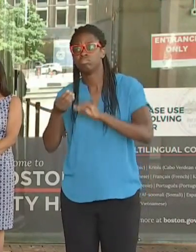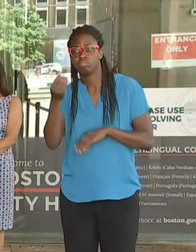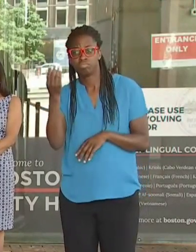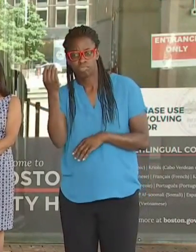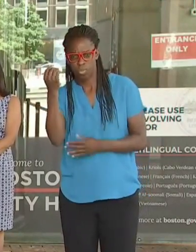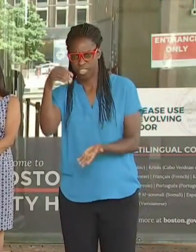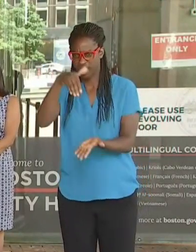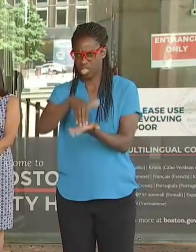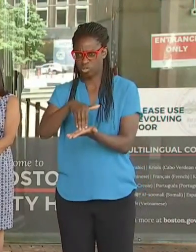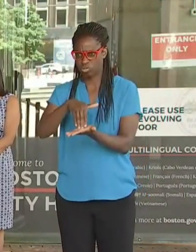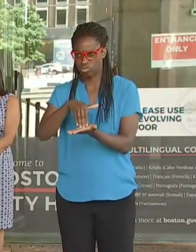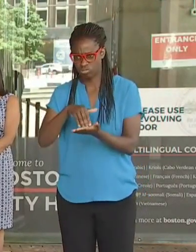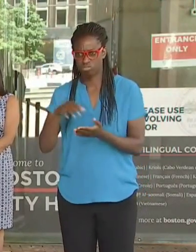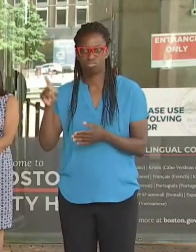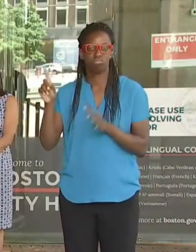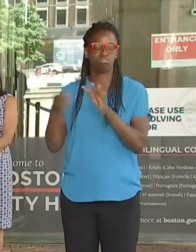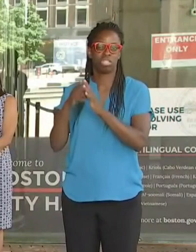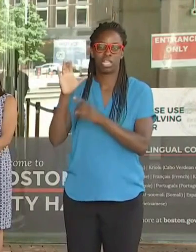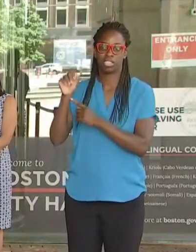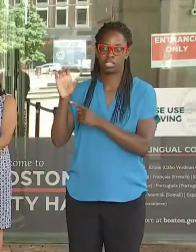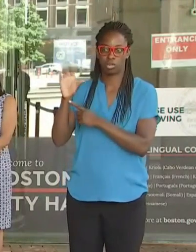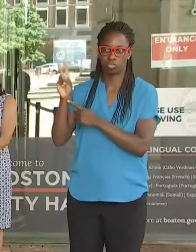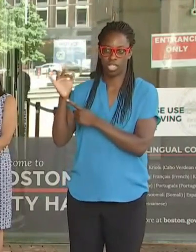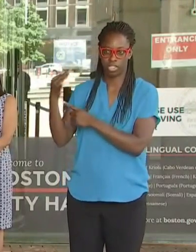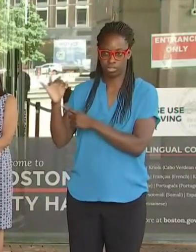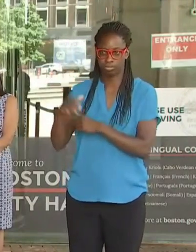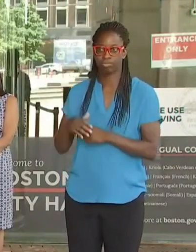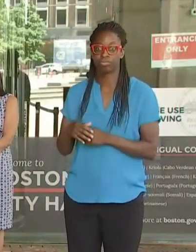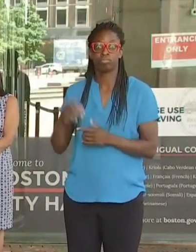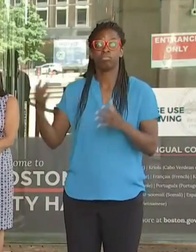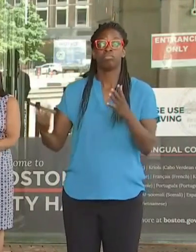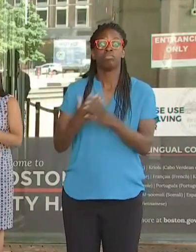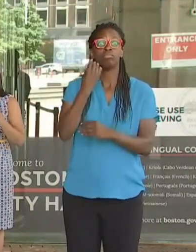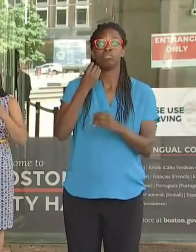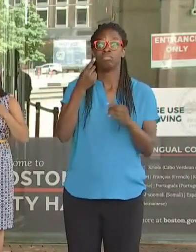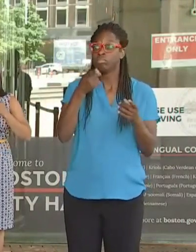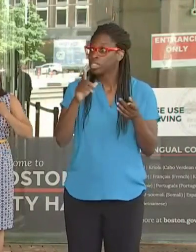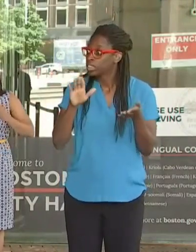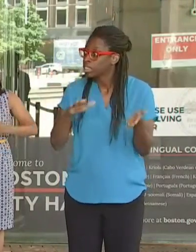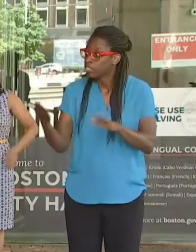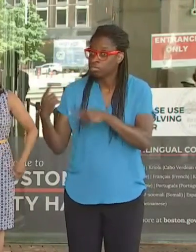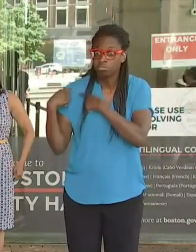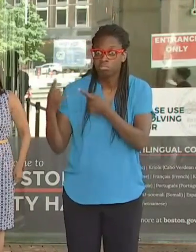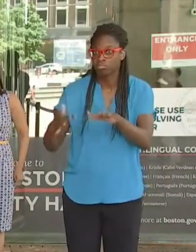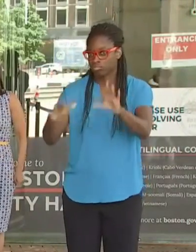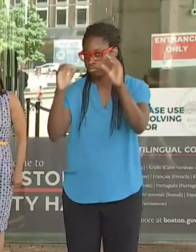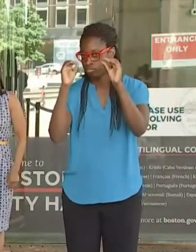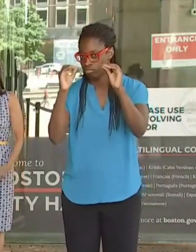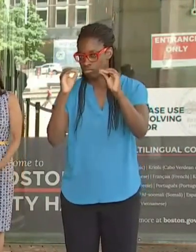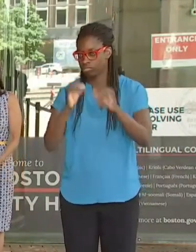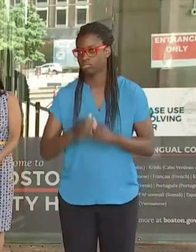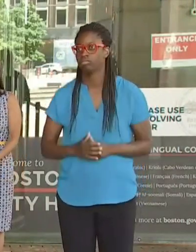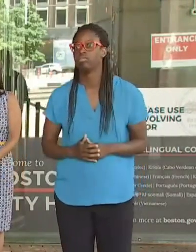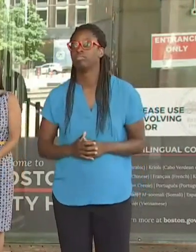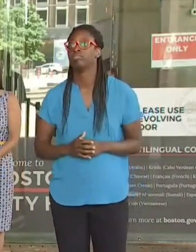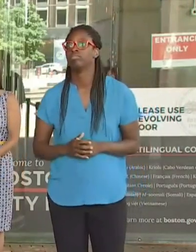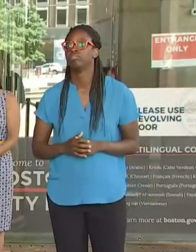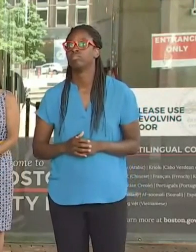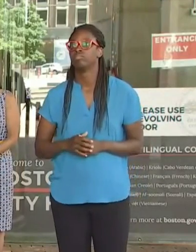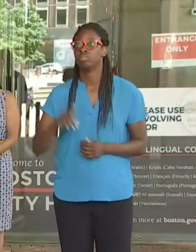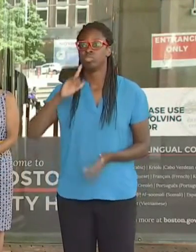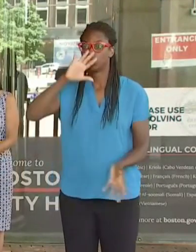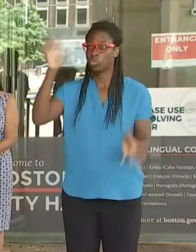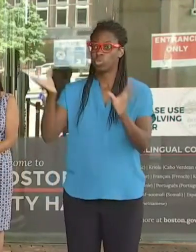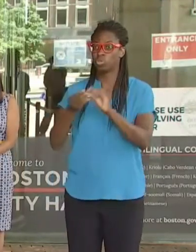NEW DEATHS REGISTERED YESTERDAY. THE DEBT TOTAL IN BOSTON IS 730 PEOPLE. AND TO ALL THE